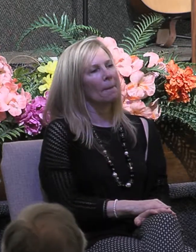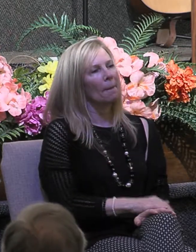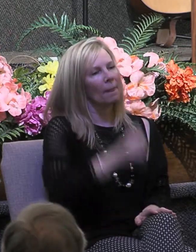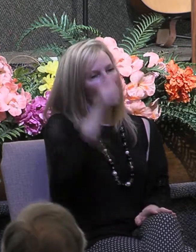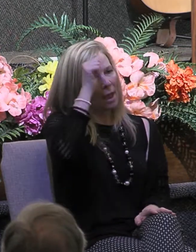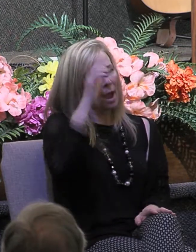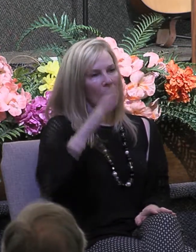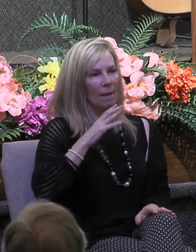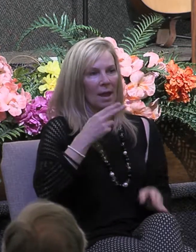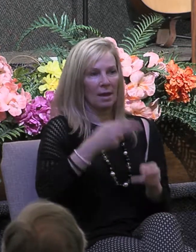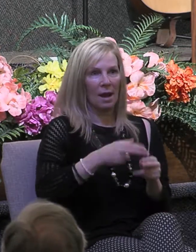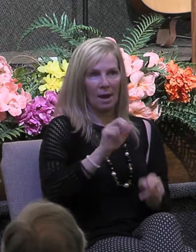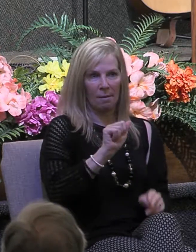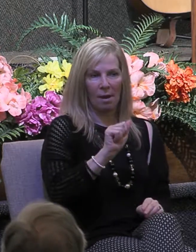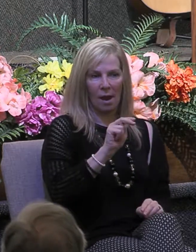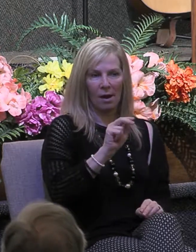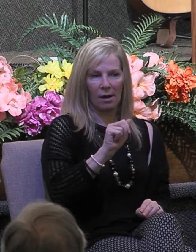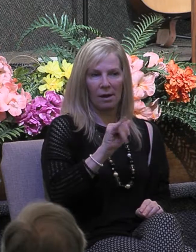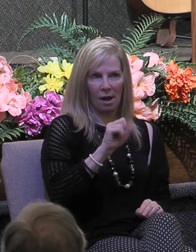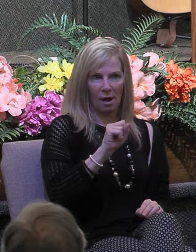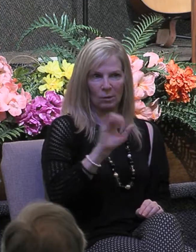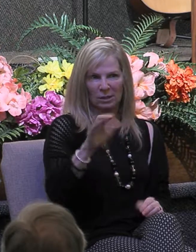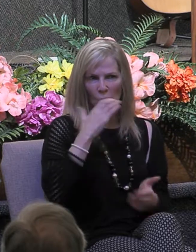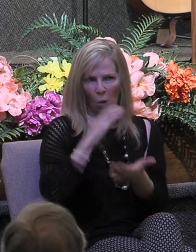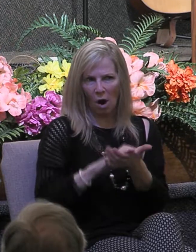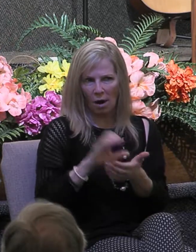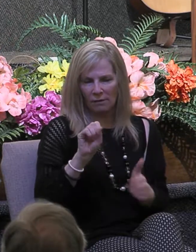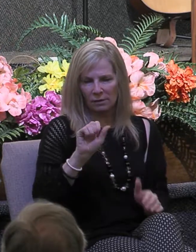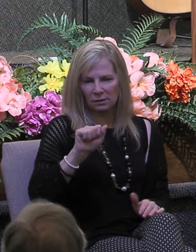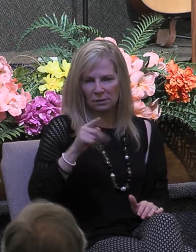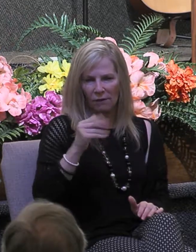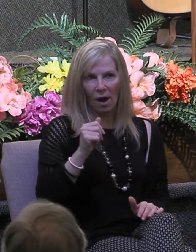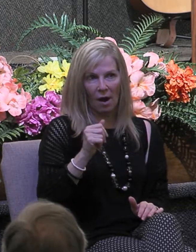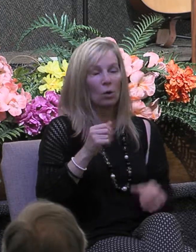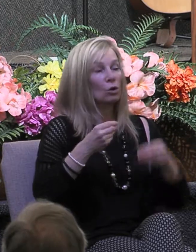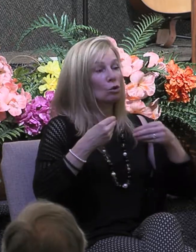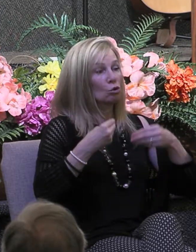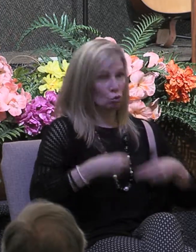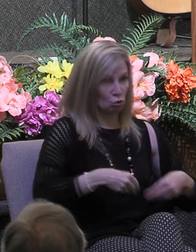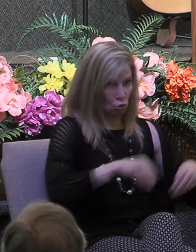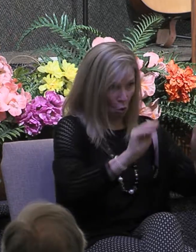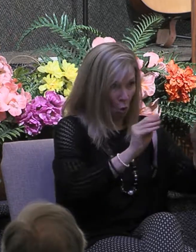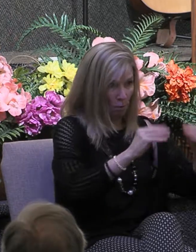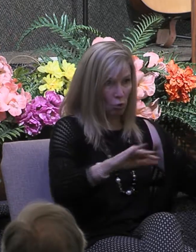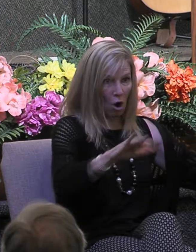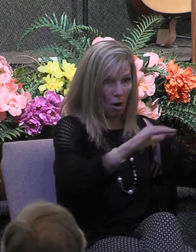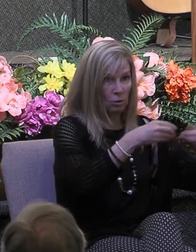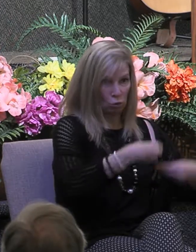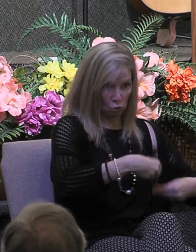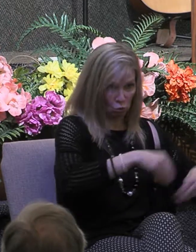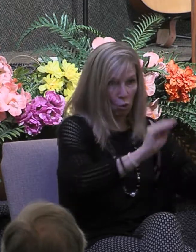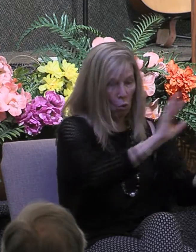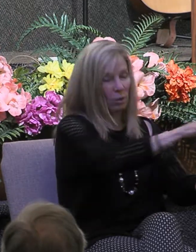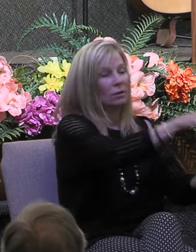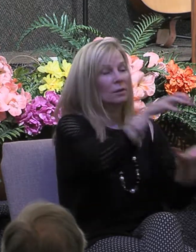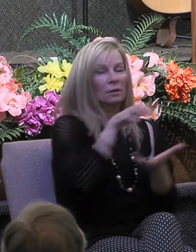Ananias with his wife Sapphira sold a piece of property and kept back some of the price for